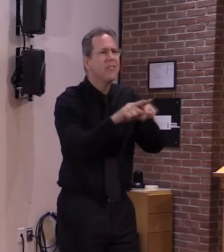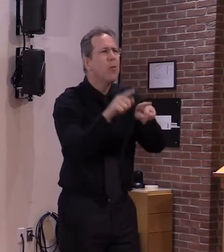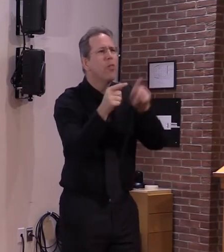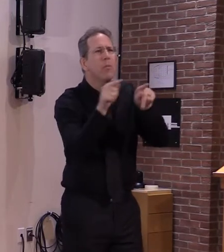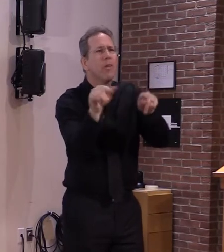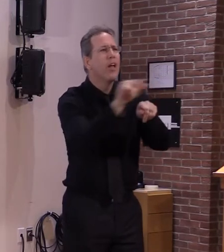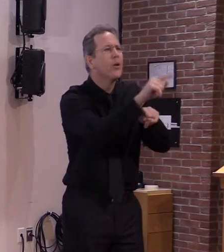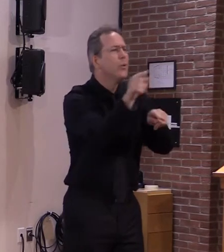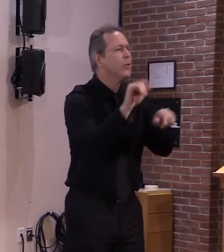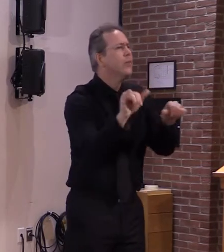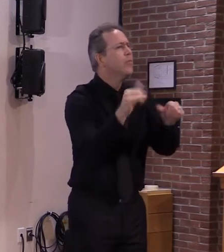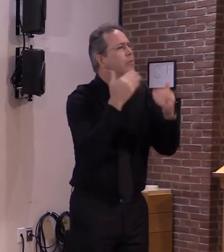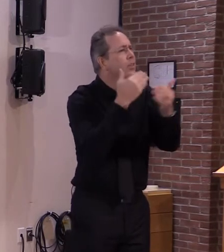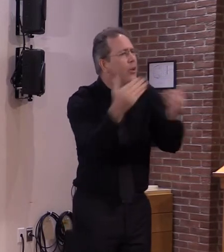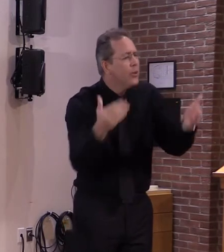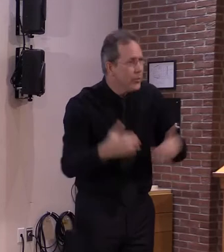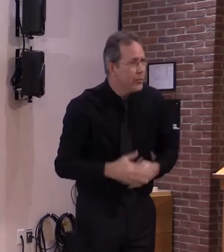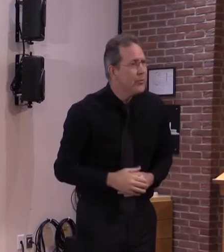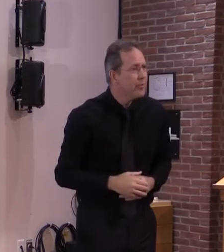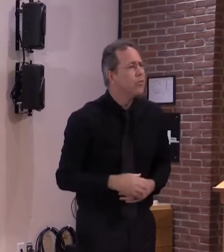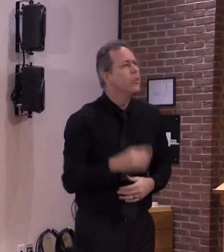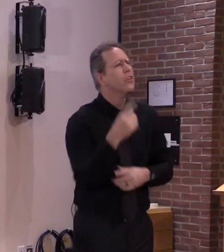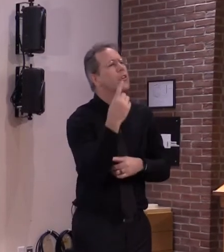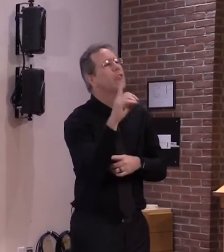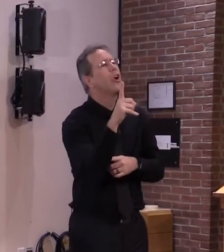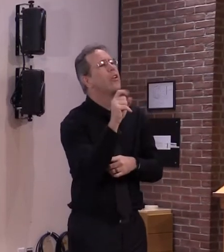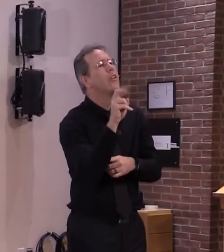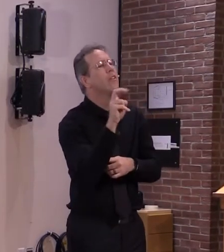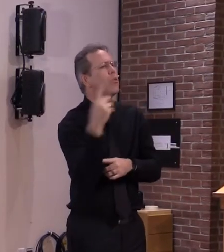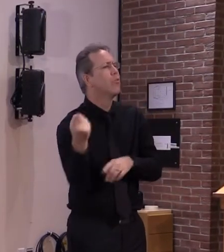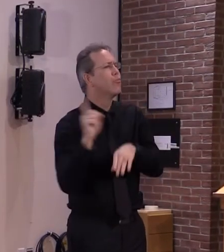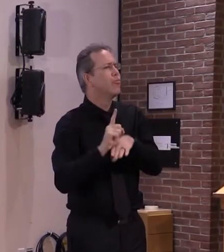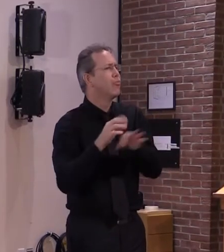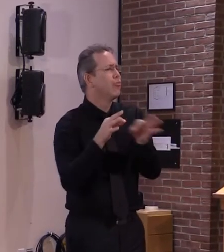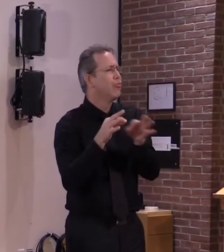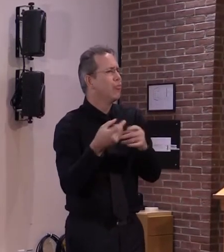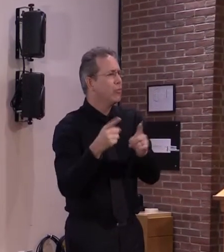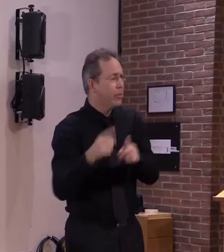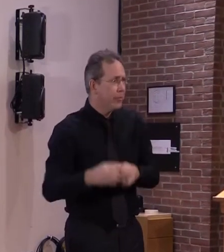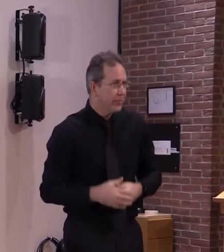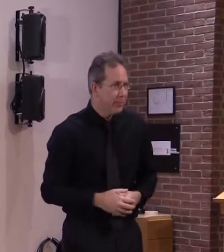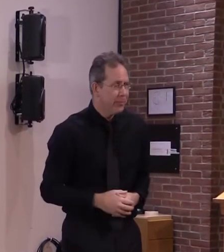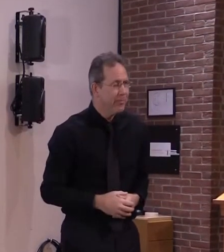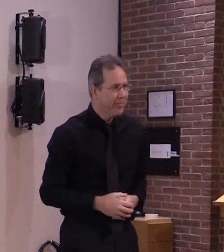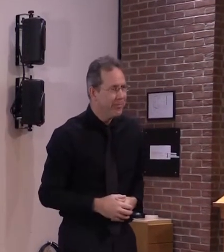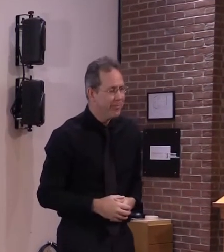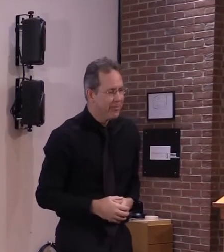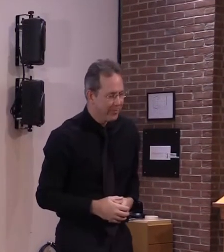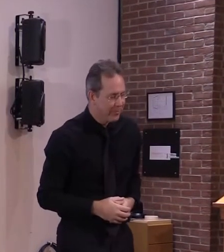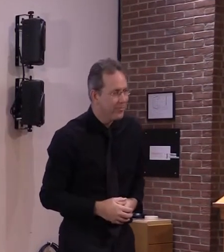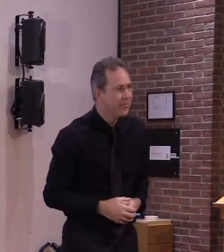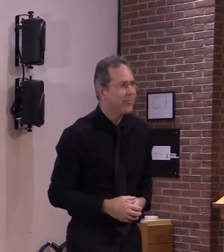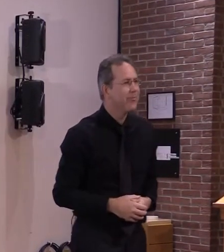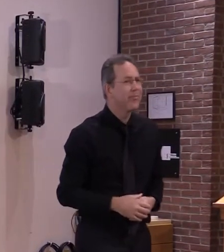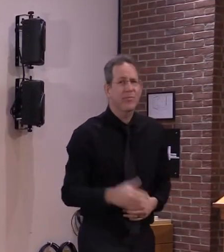can leave thank you governor